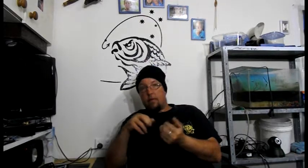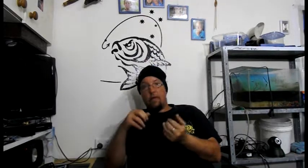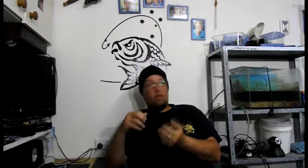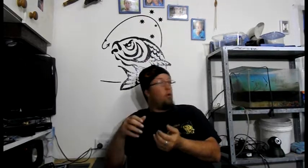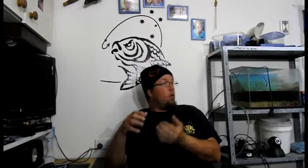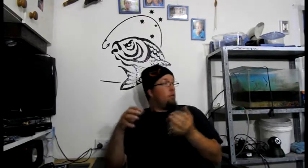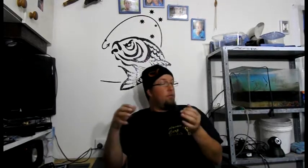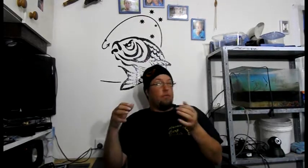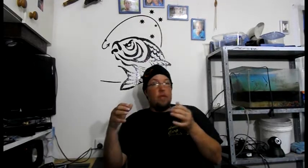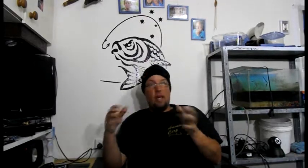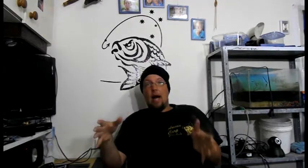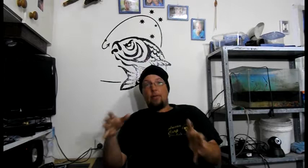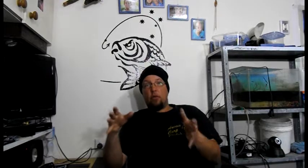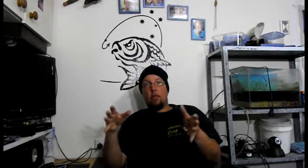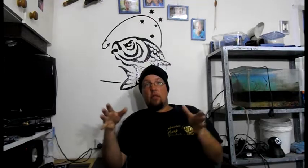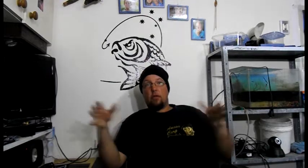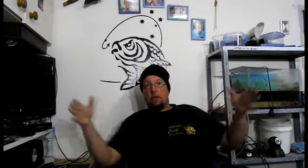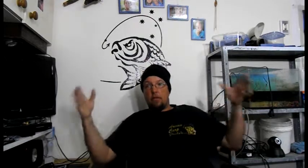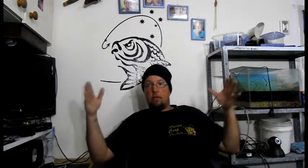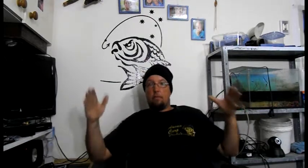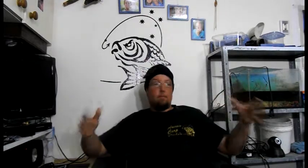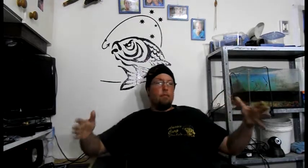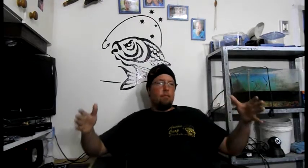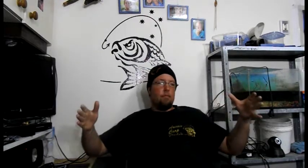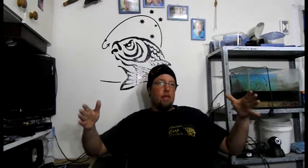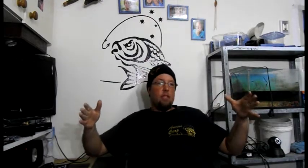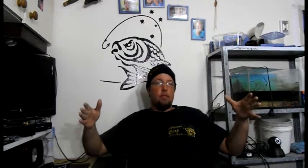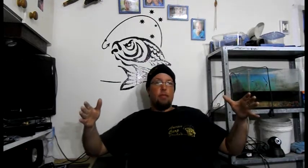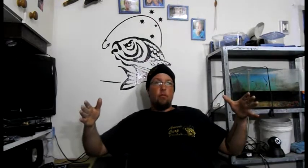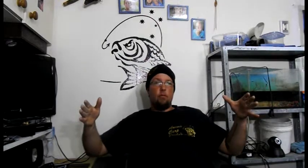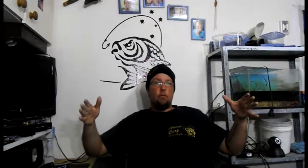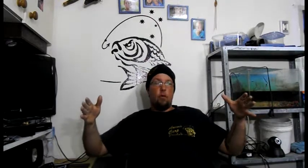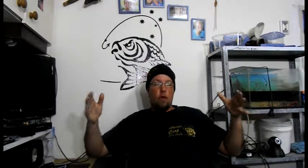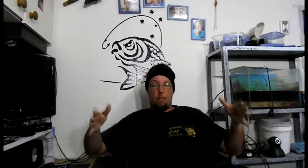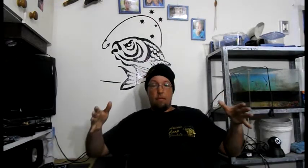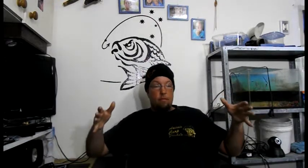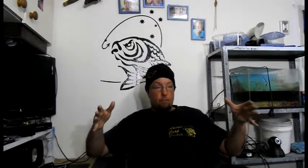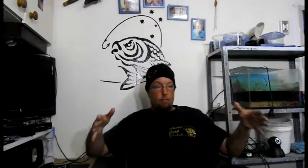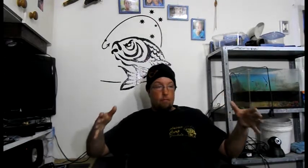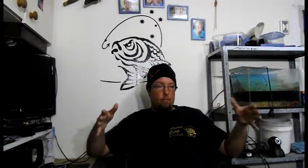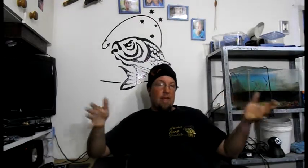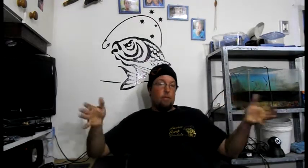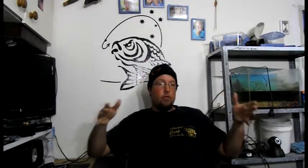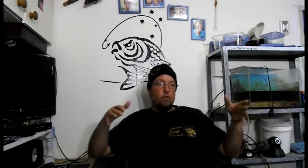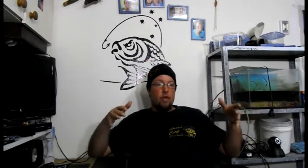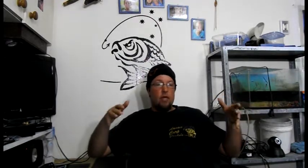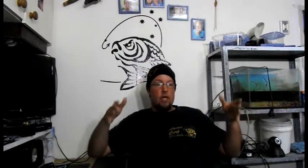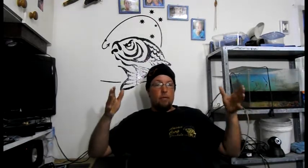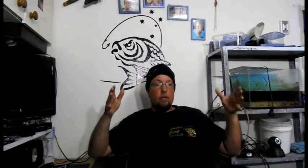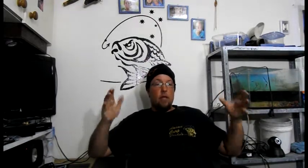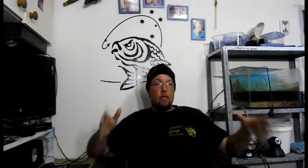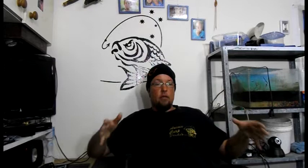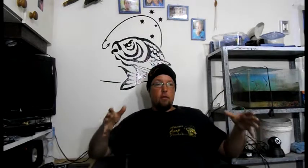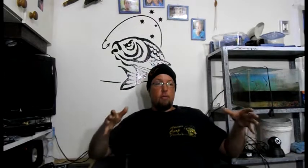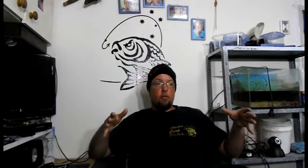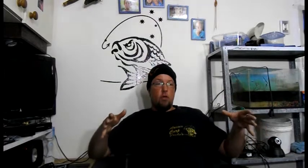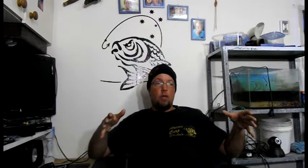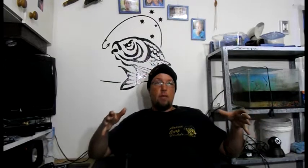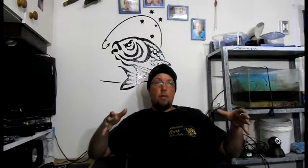they've got their carp trolleys. They're a custom built or mass produced over there. But they're a trolley that's been